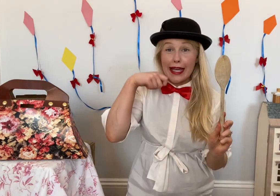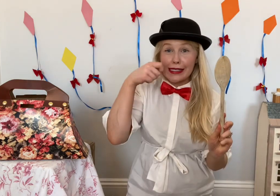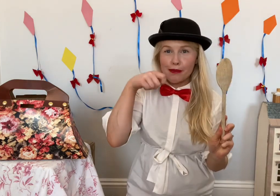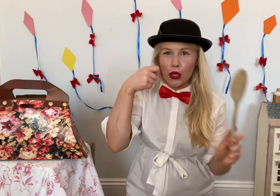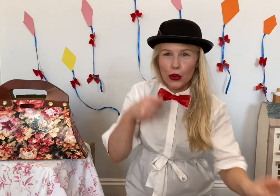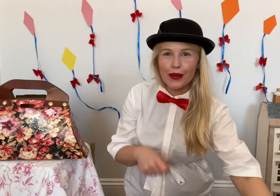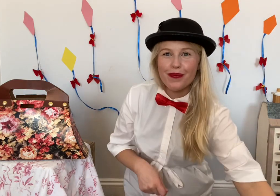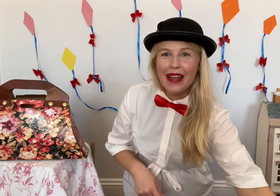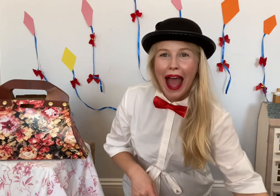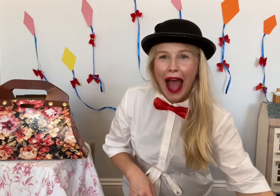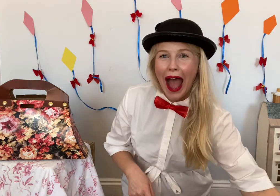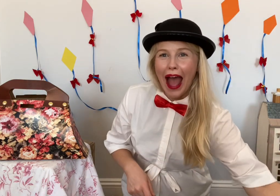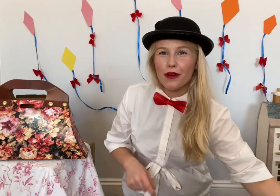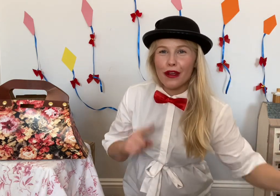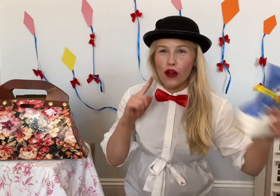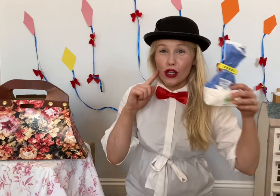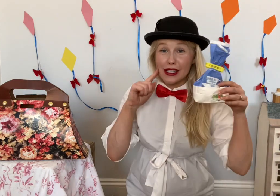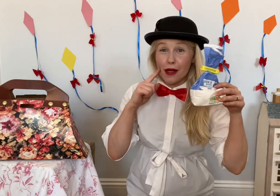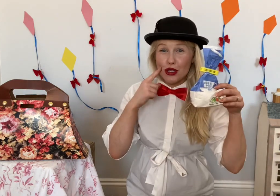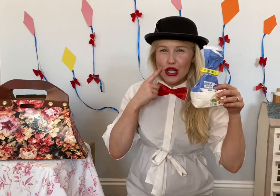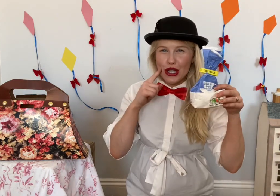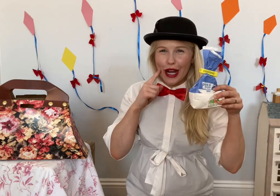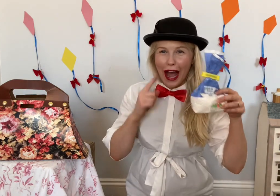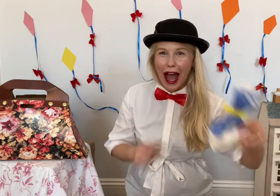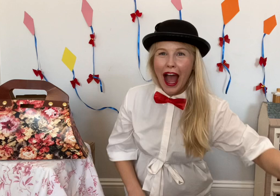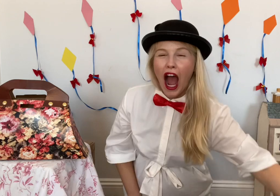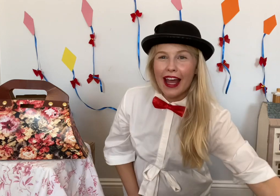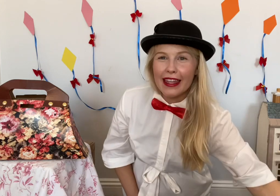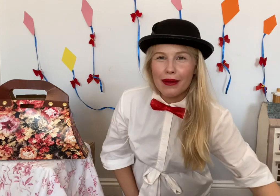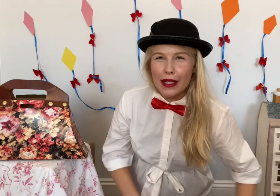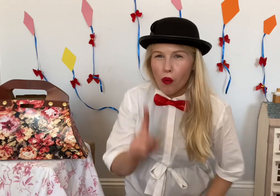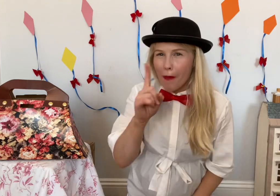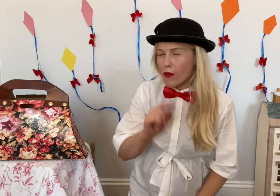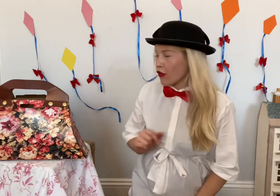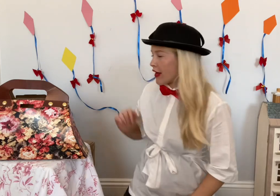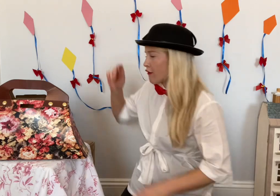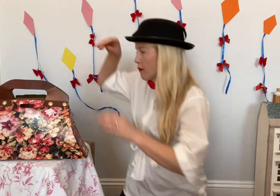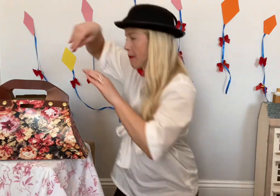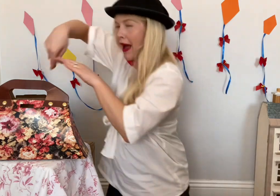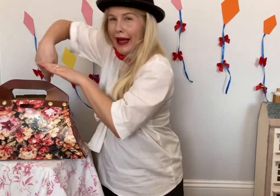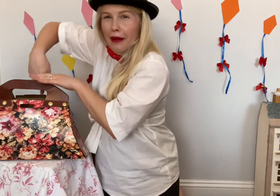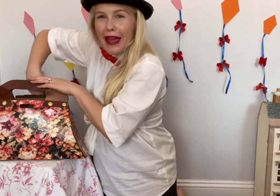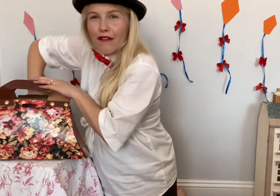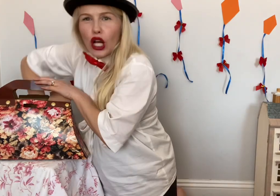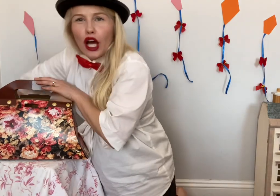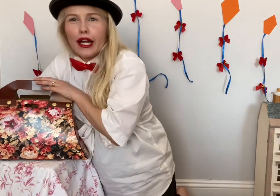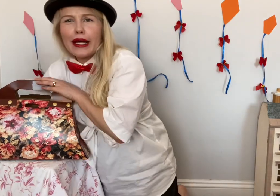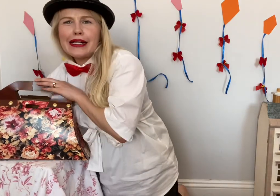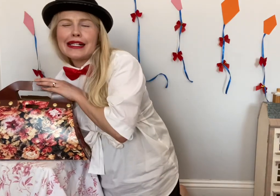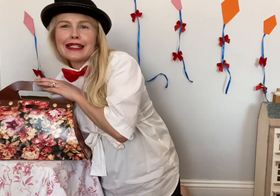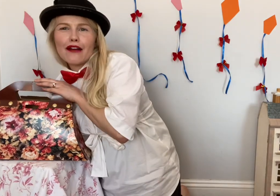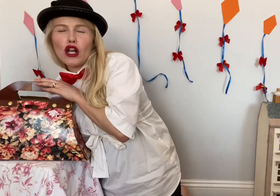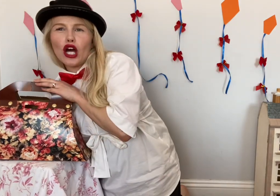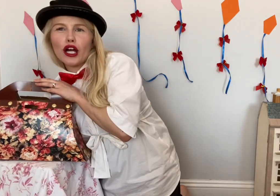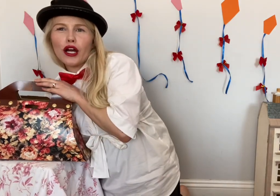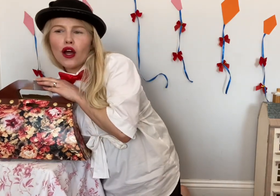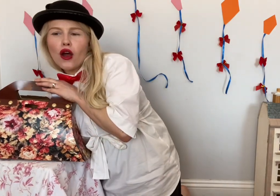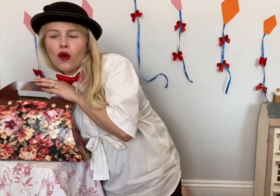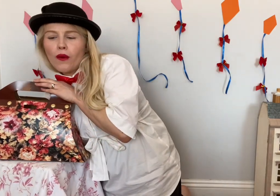spoon and we've got some sugar sugar. I think we need one more thing from my bag. Let me have a look. Let's have a look. Where